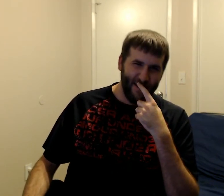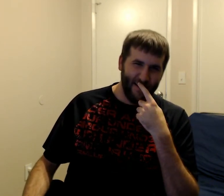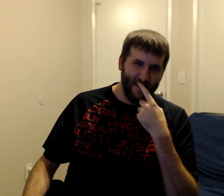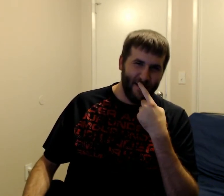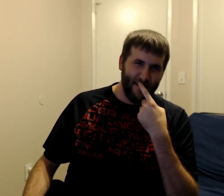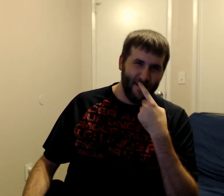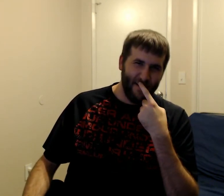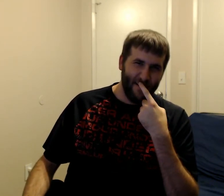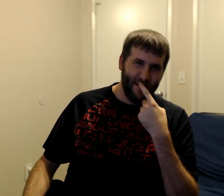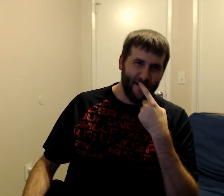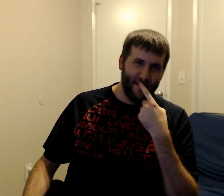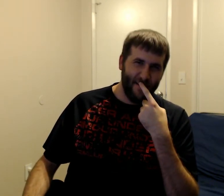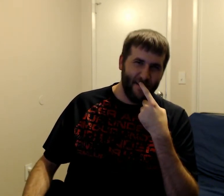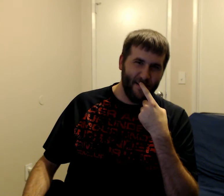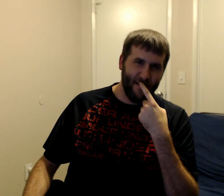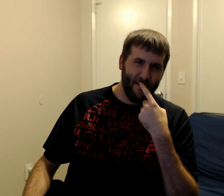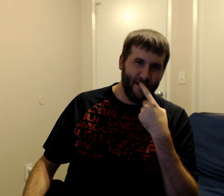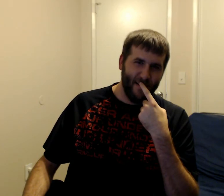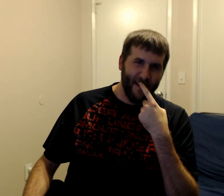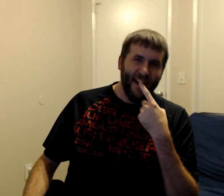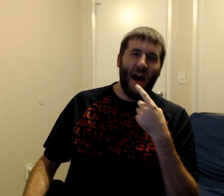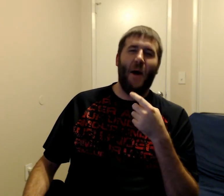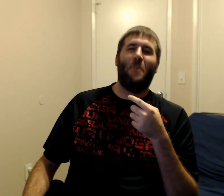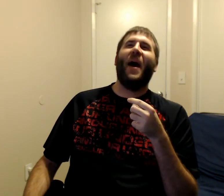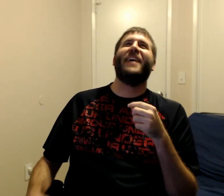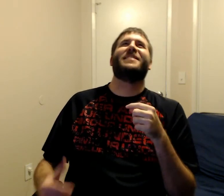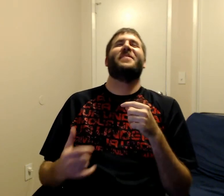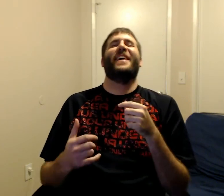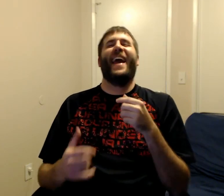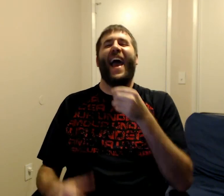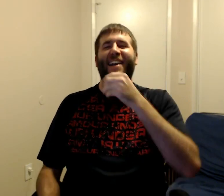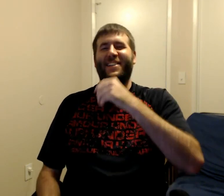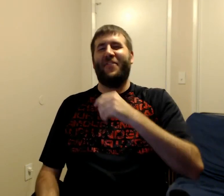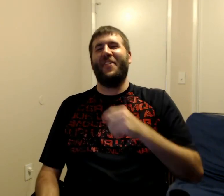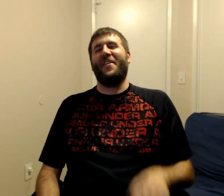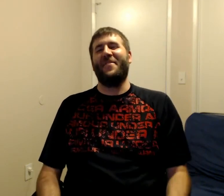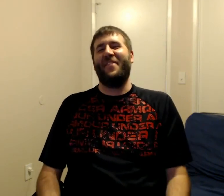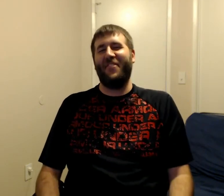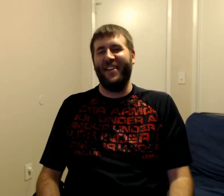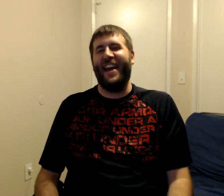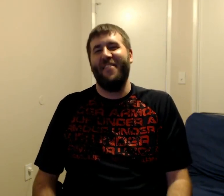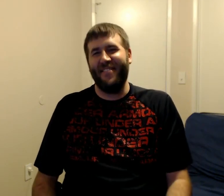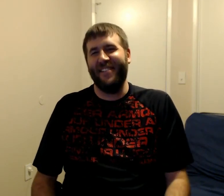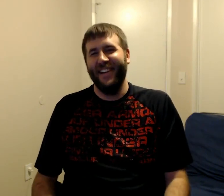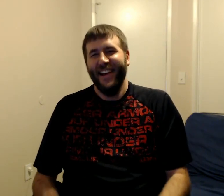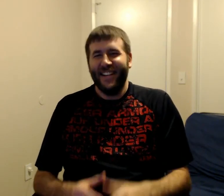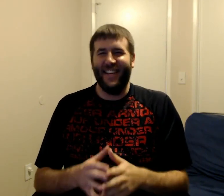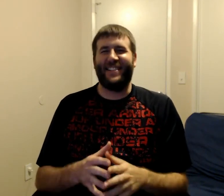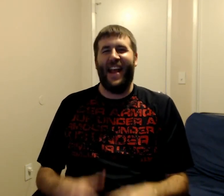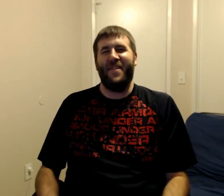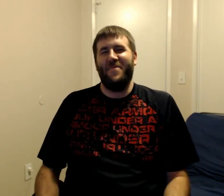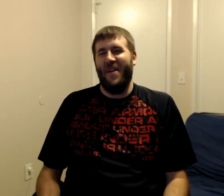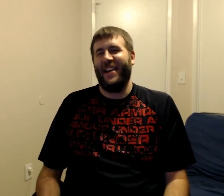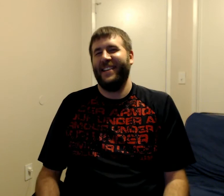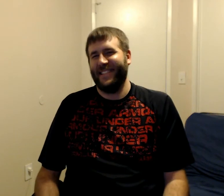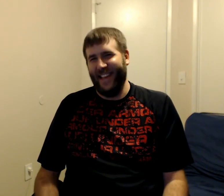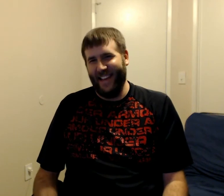is this? Oh, best reaction for a referee ever. Just saying, what is this?